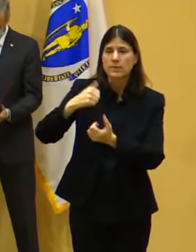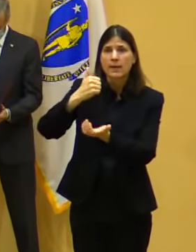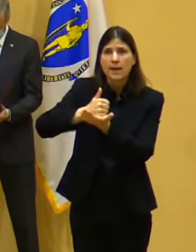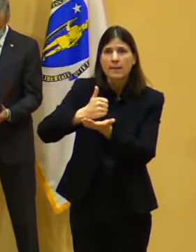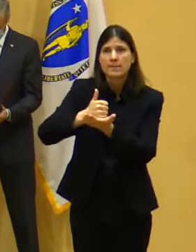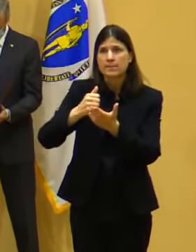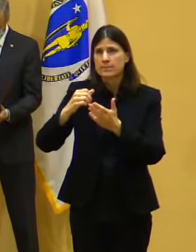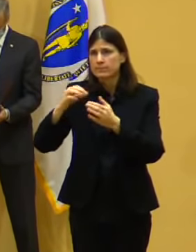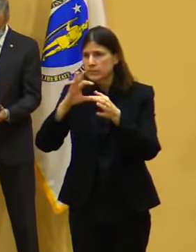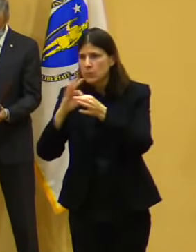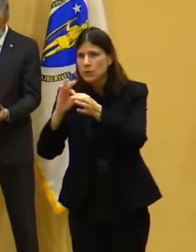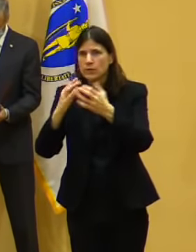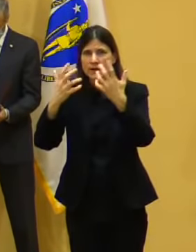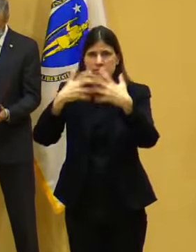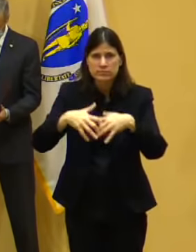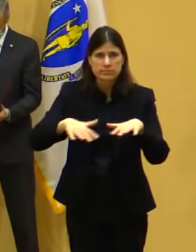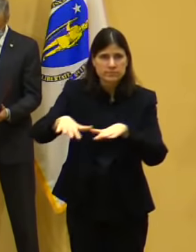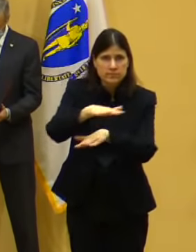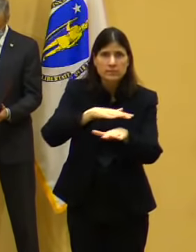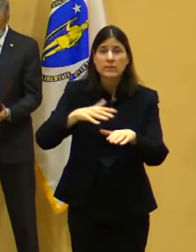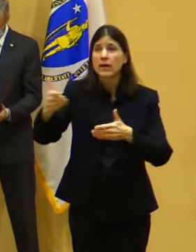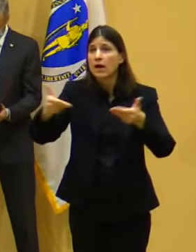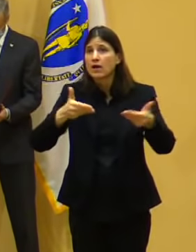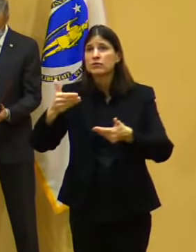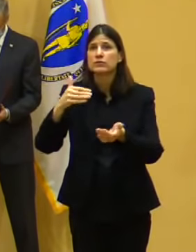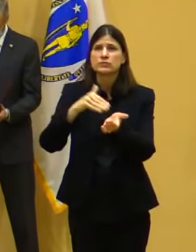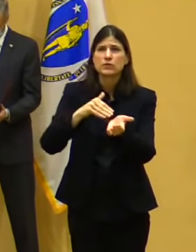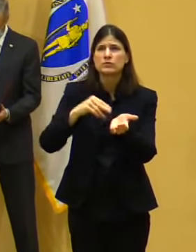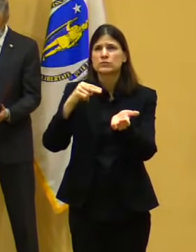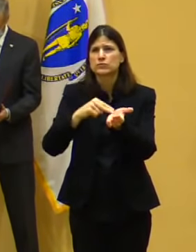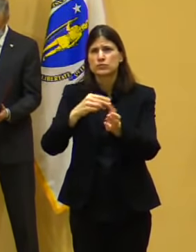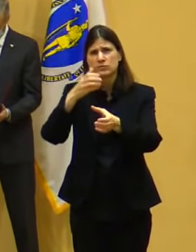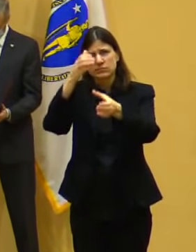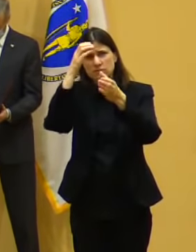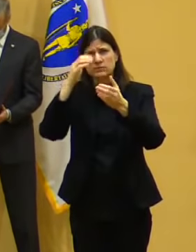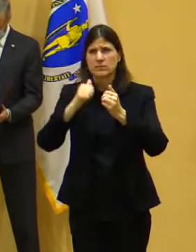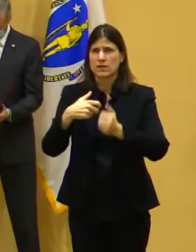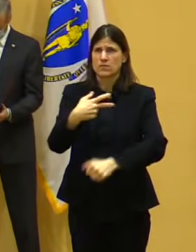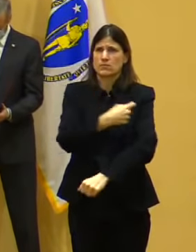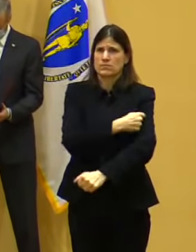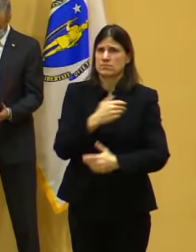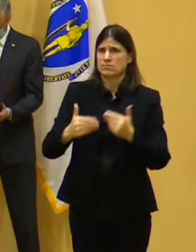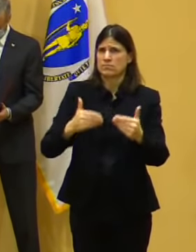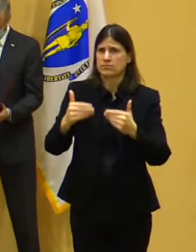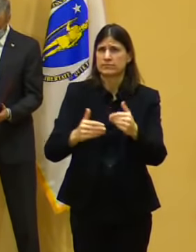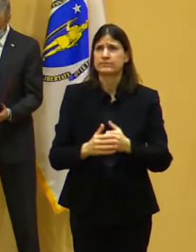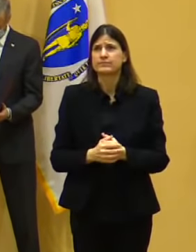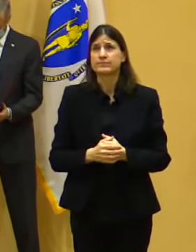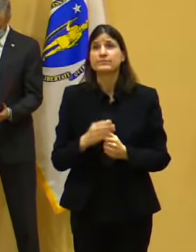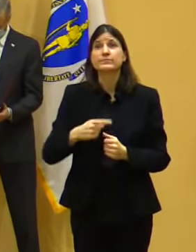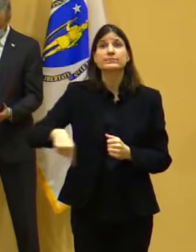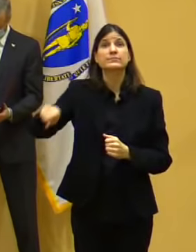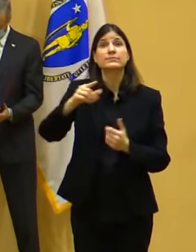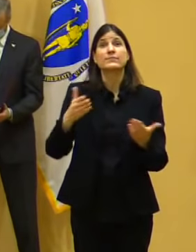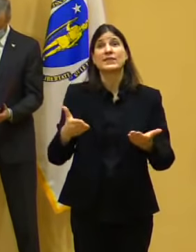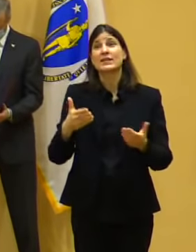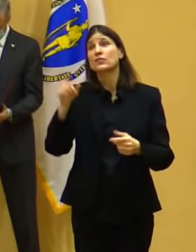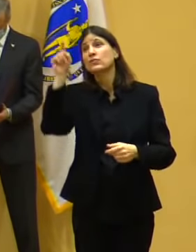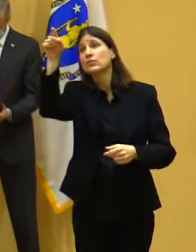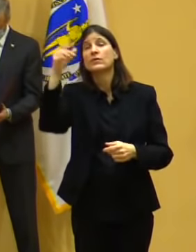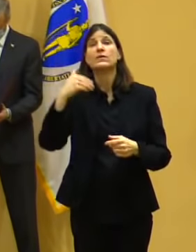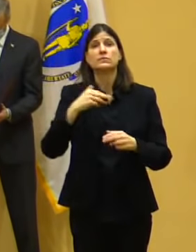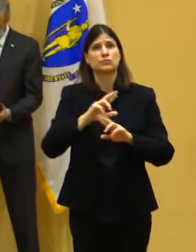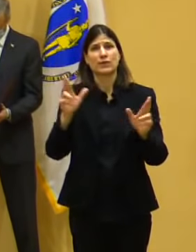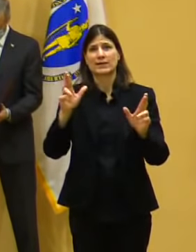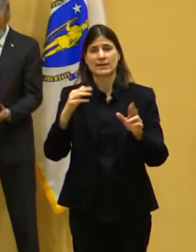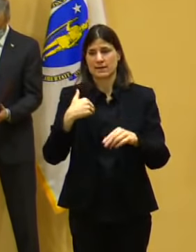as some of you, witnessed that. They have accessible drop-off and pick-up areas. They're fully wheelchair accessible and do not require people